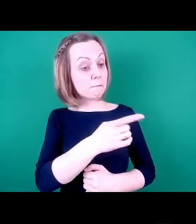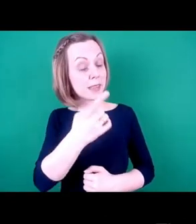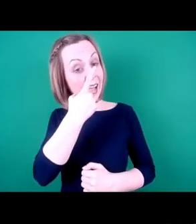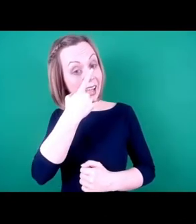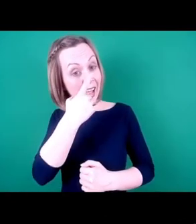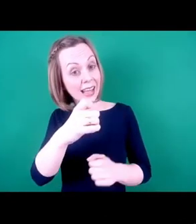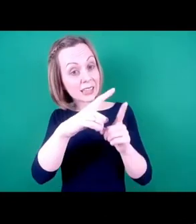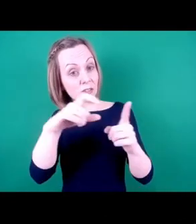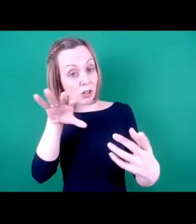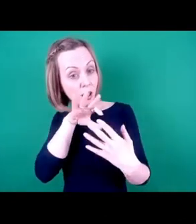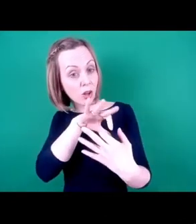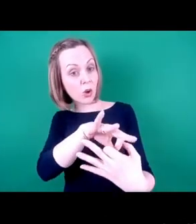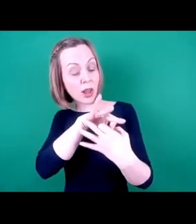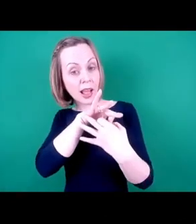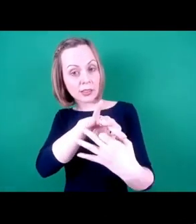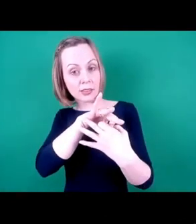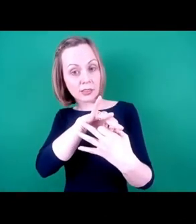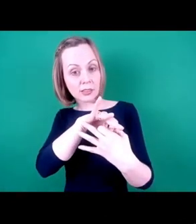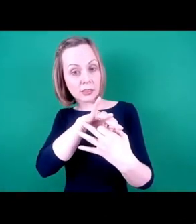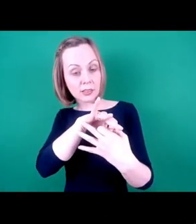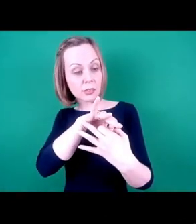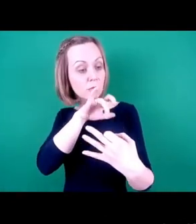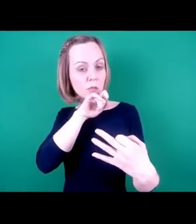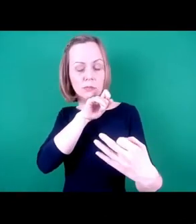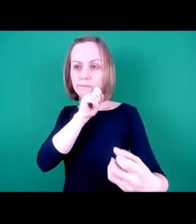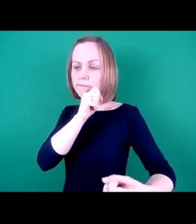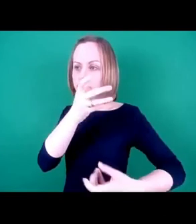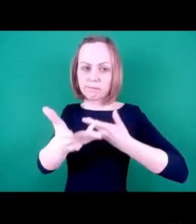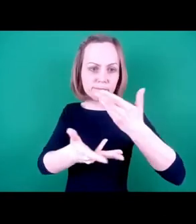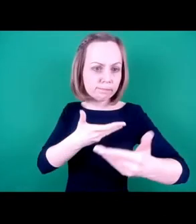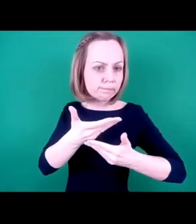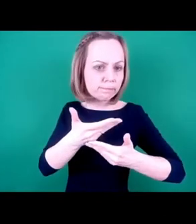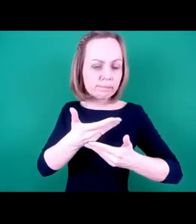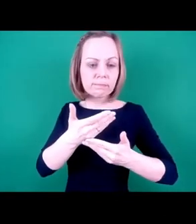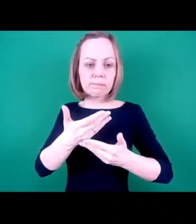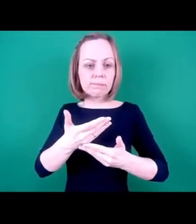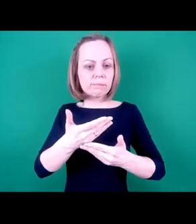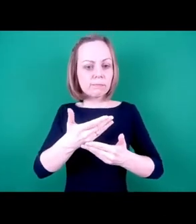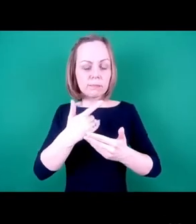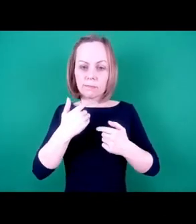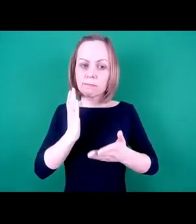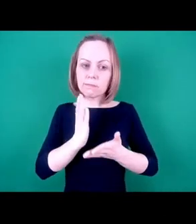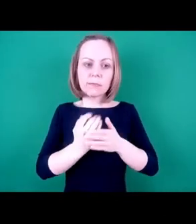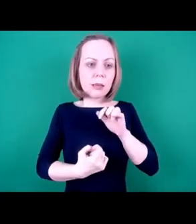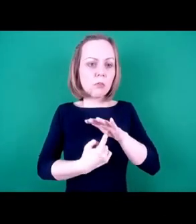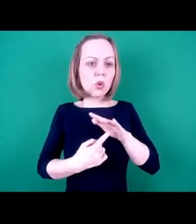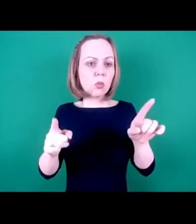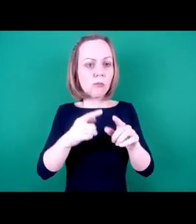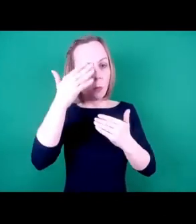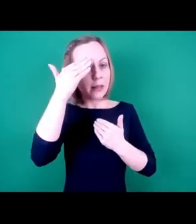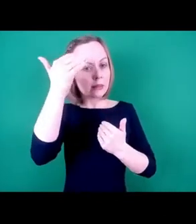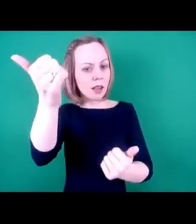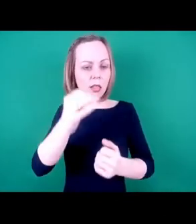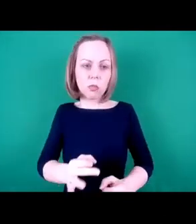express the significant difference this makes to stimulating positive thinking, mental wellbeing,